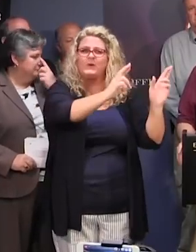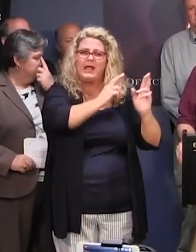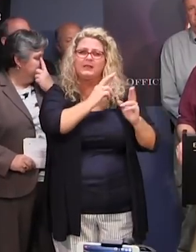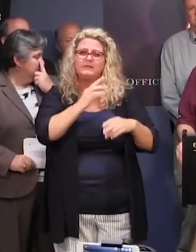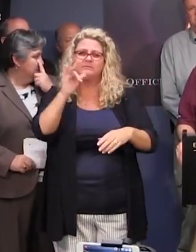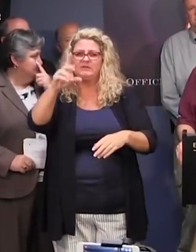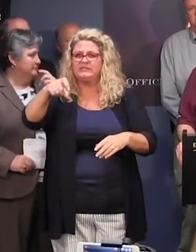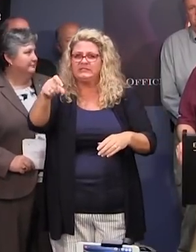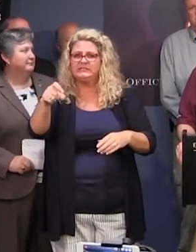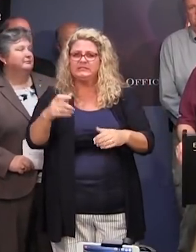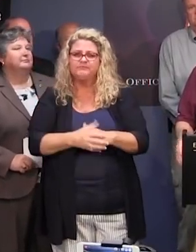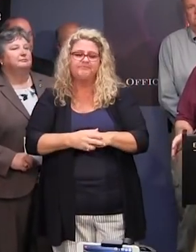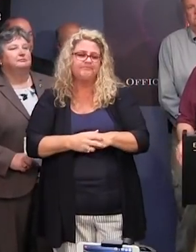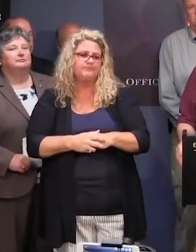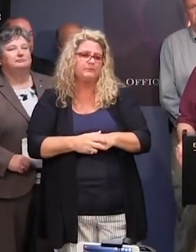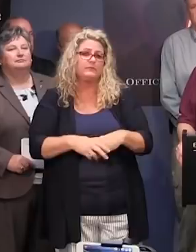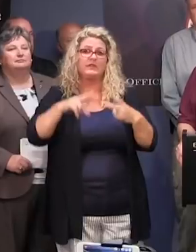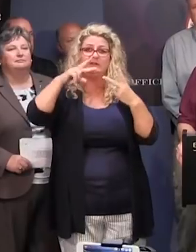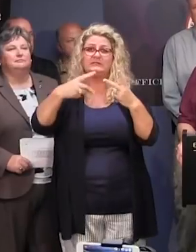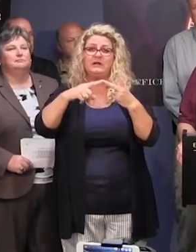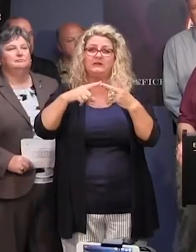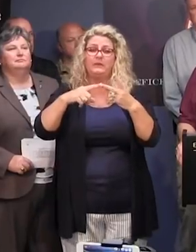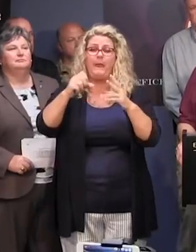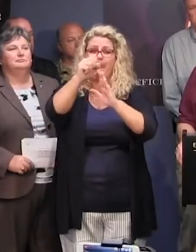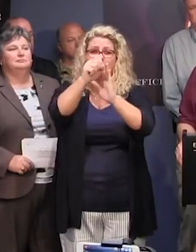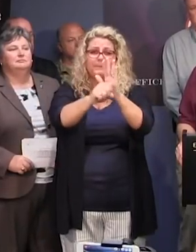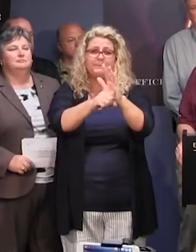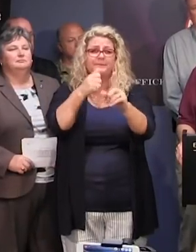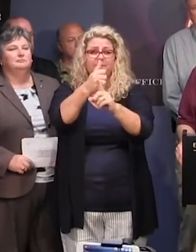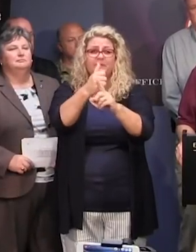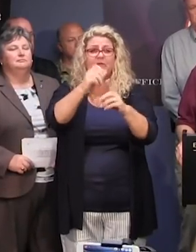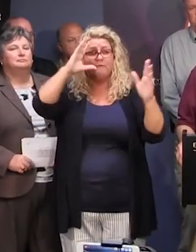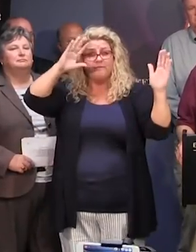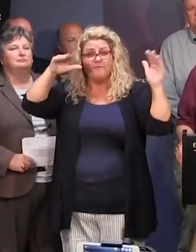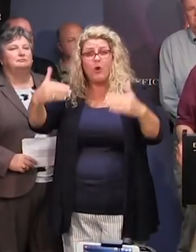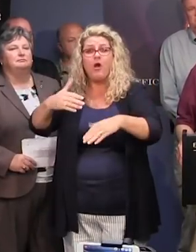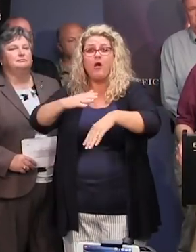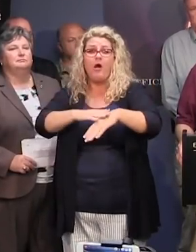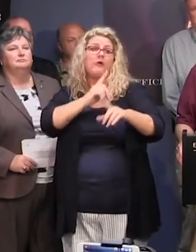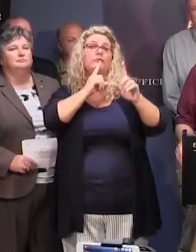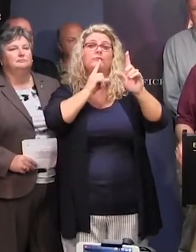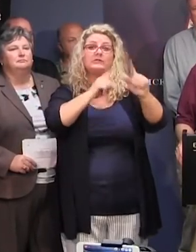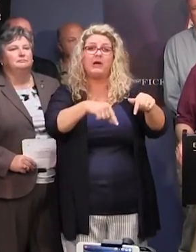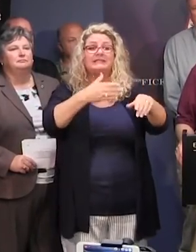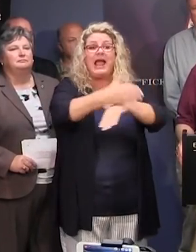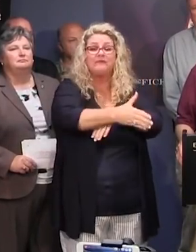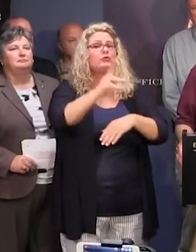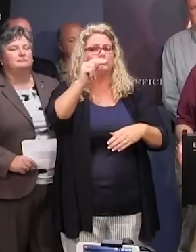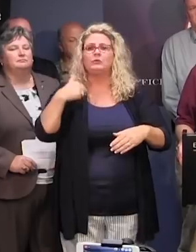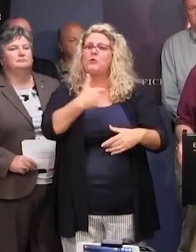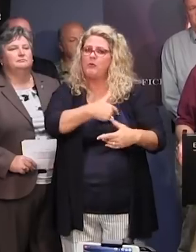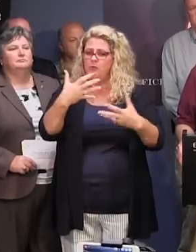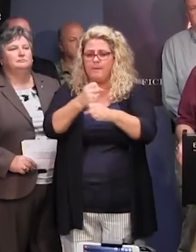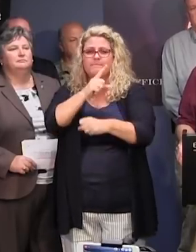of the situation as we can. The second area is the state is not focused solely on response. We have a long-term commitment with